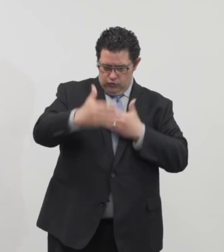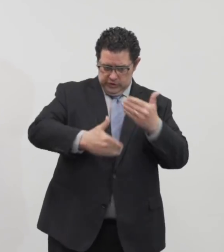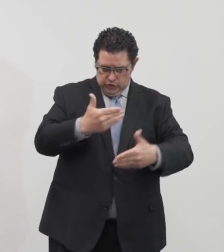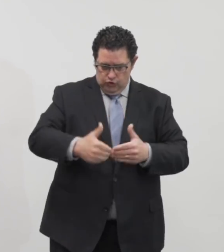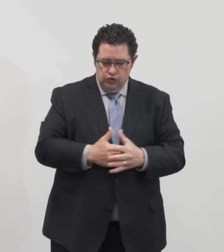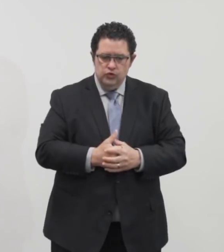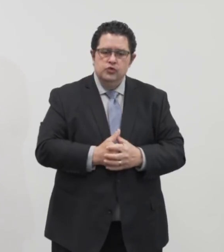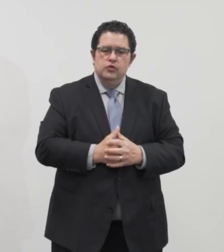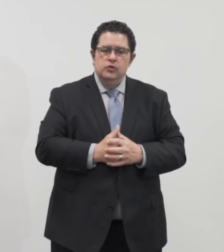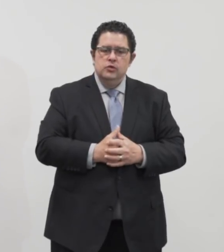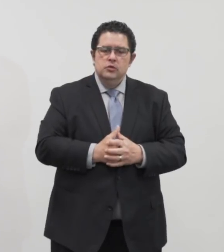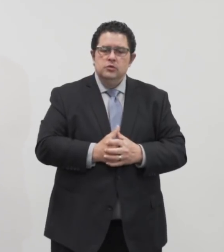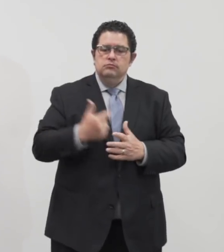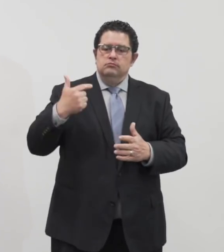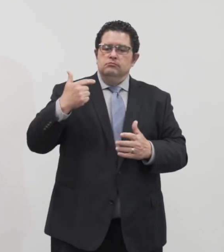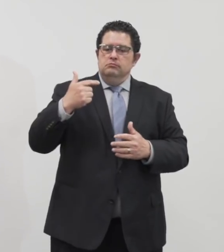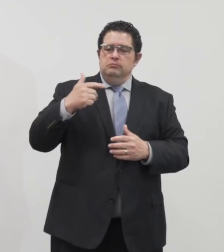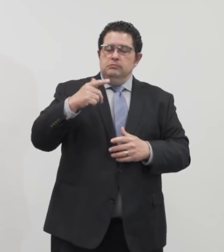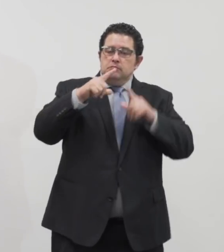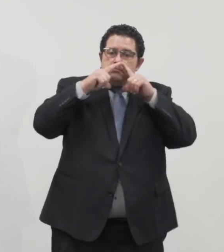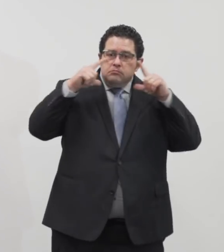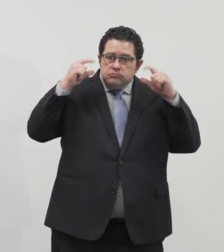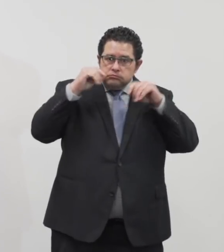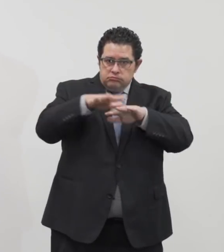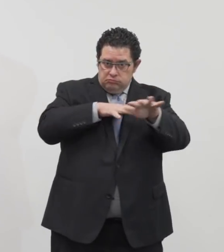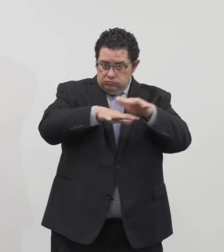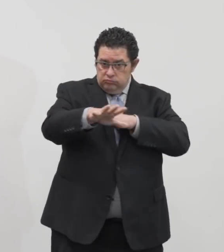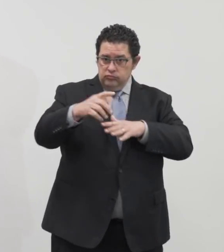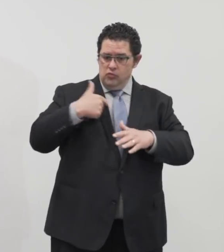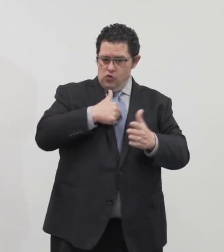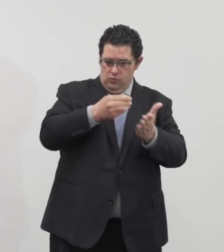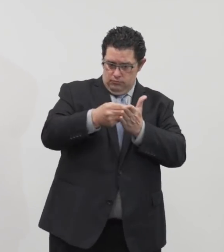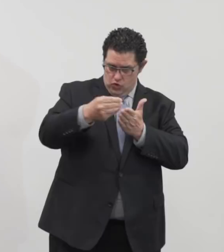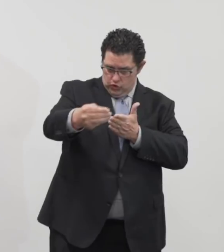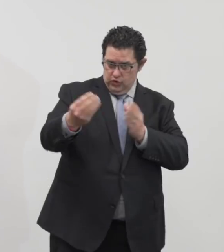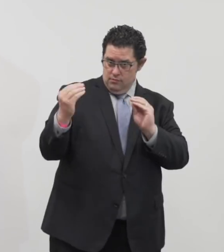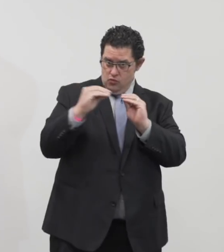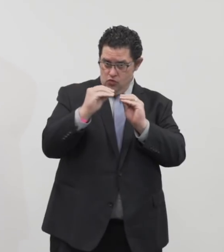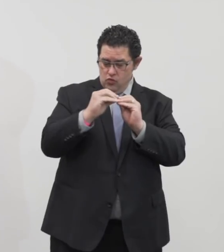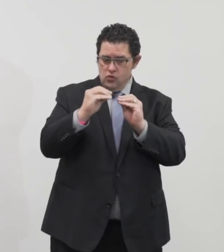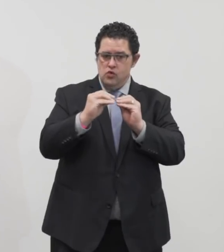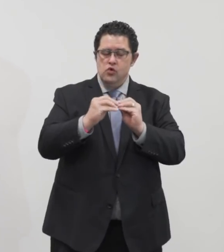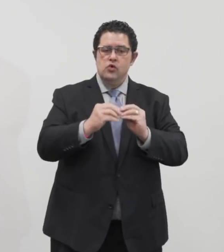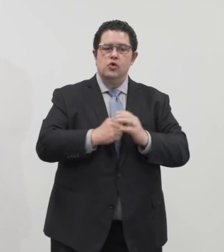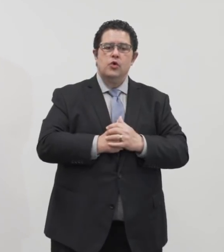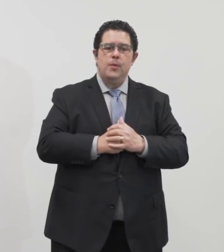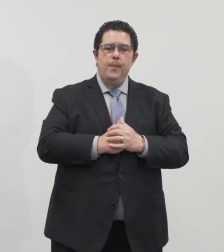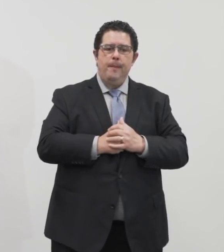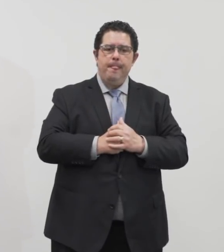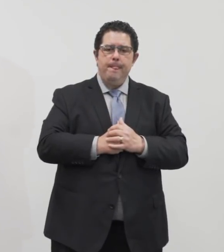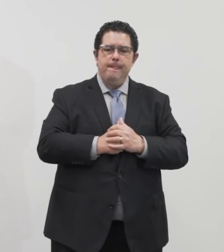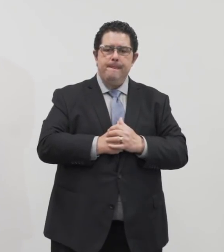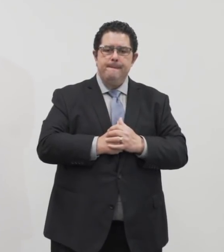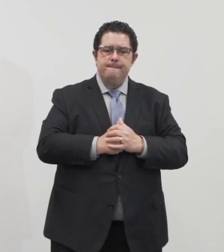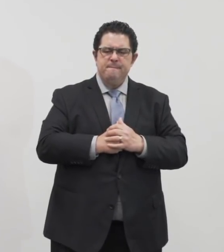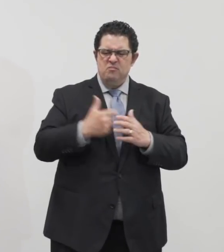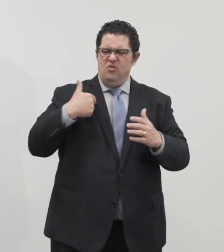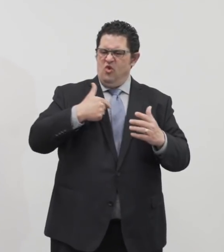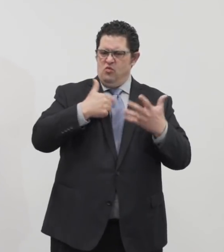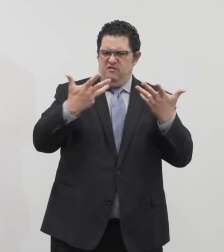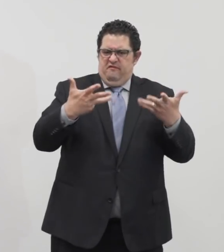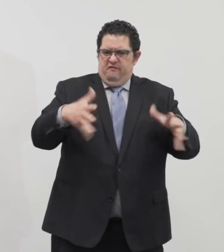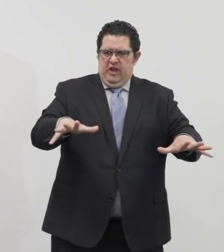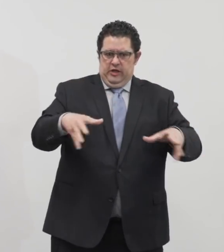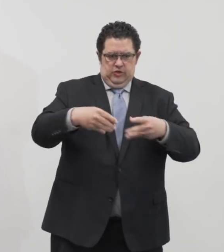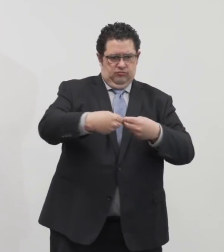We are purchasing more PPE, more protective equipment. We have distributed over two